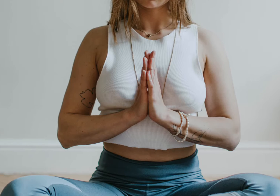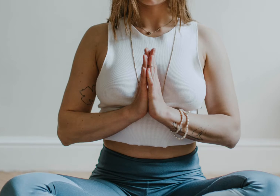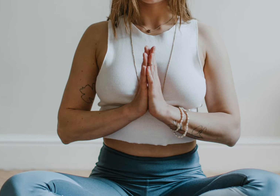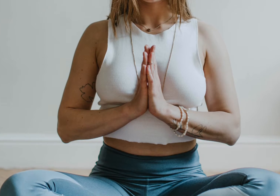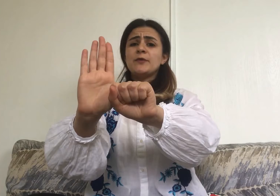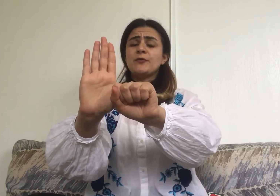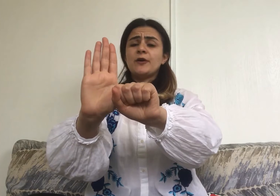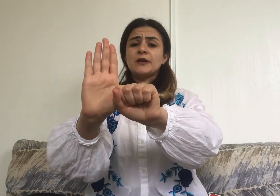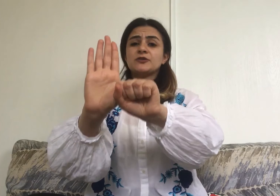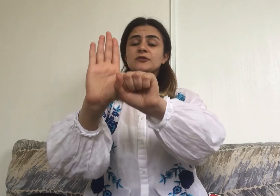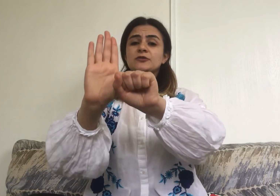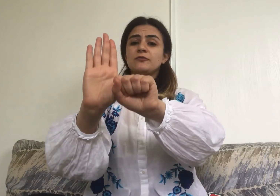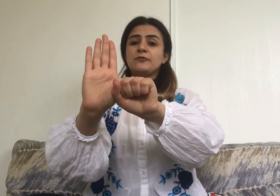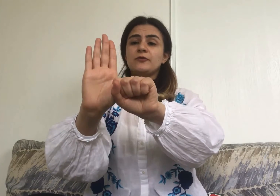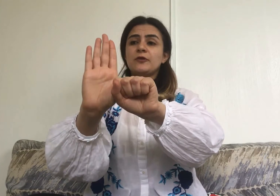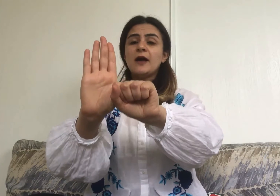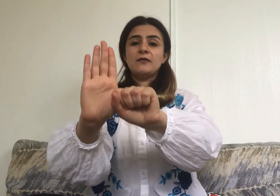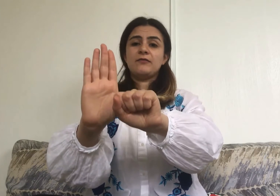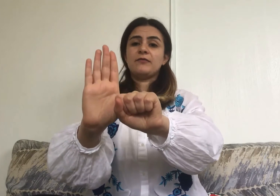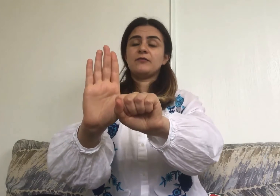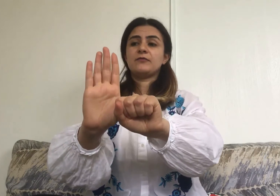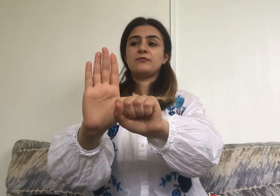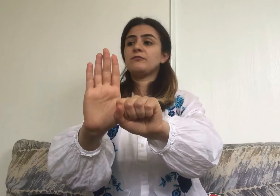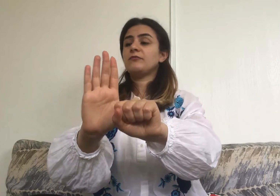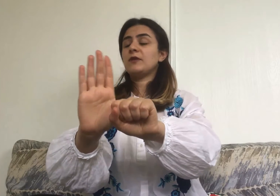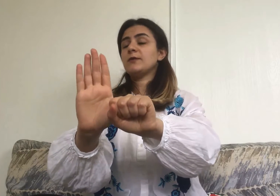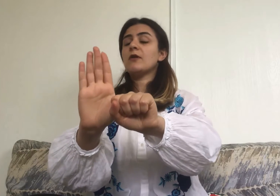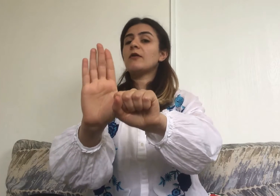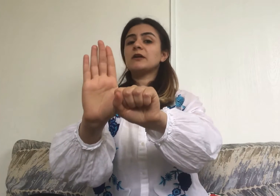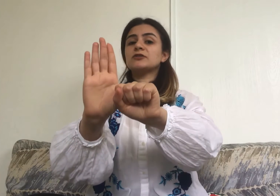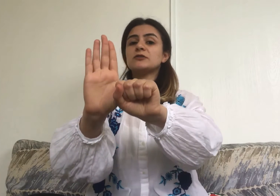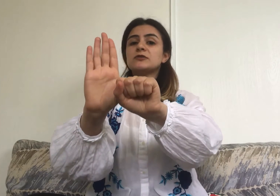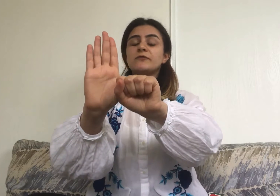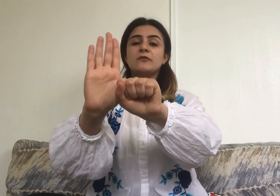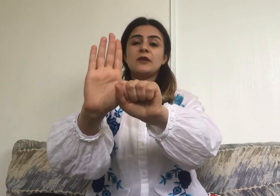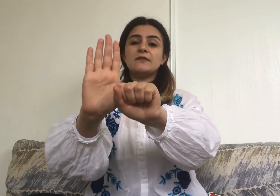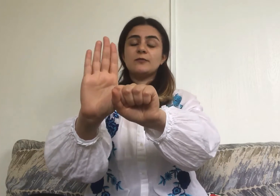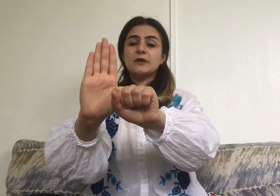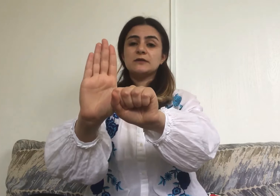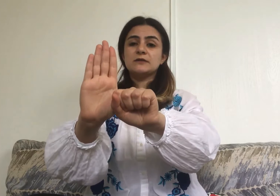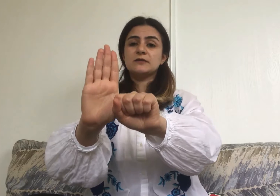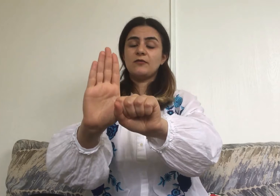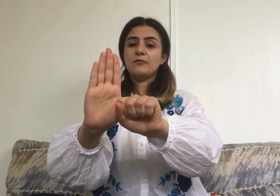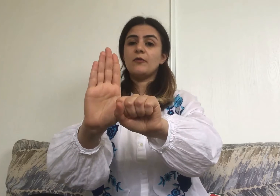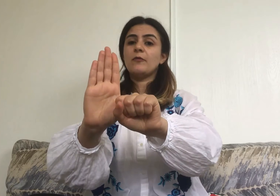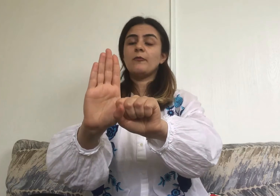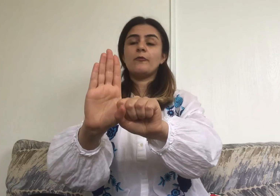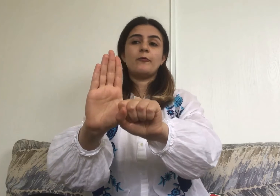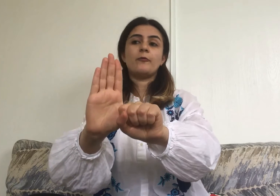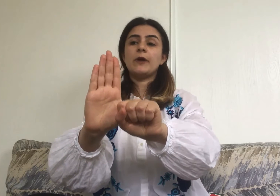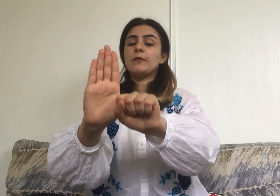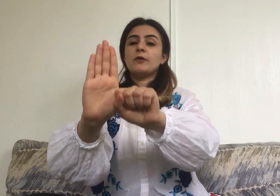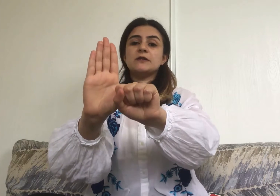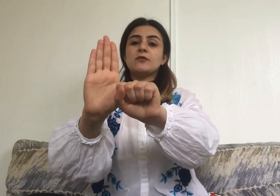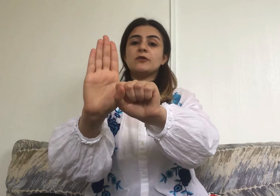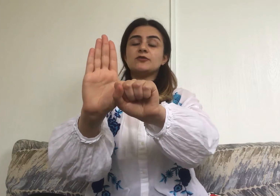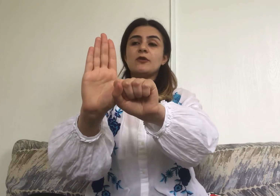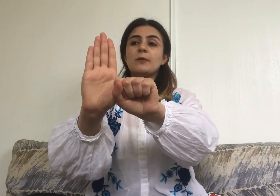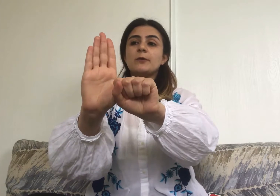Maybe you are anxious of your health. Maybe you are anxious of your loved ones. Maybe what is going to happen